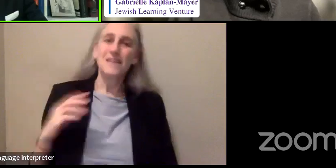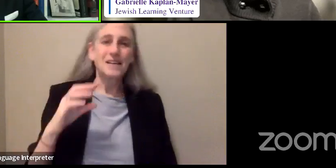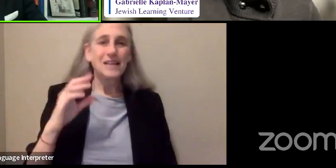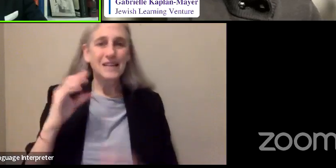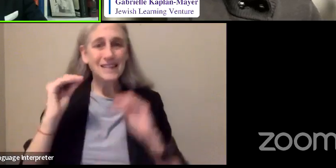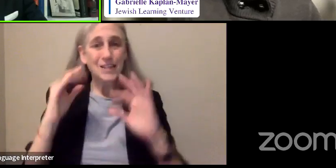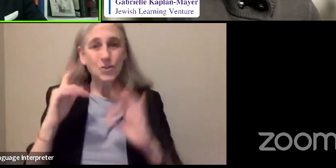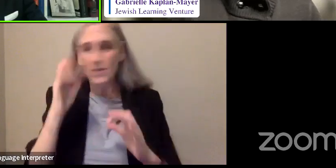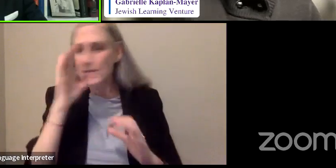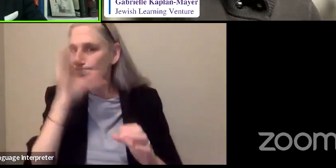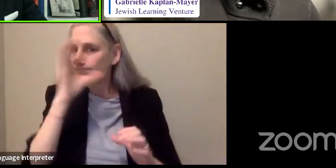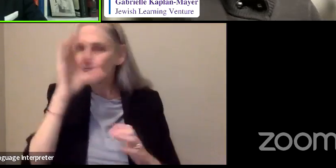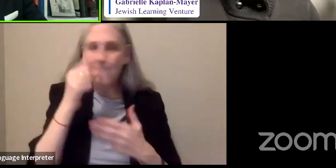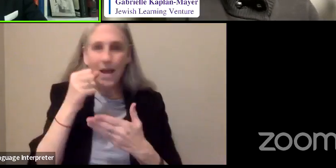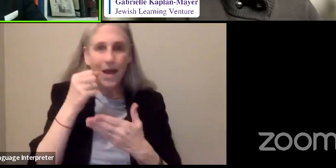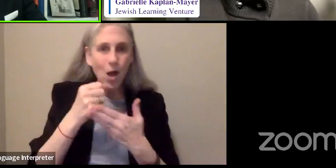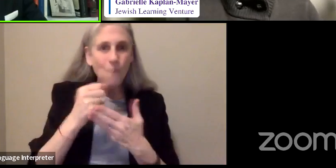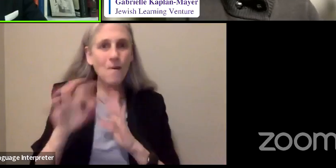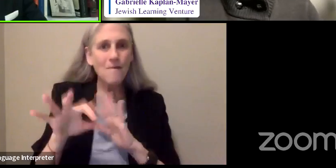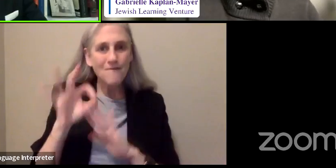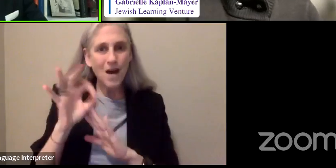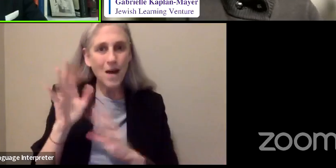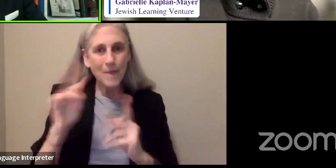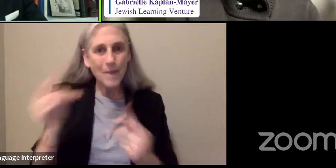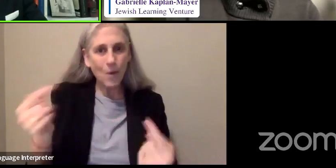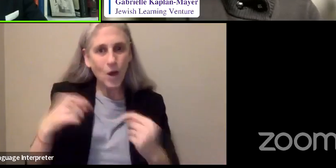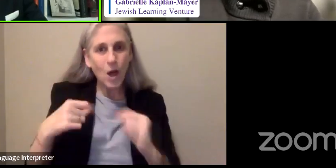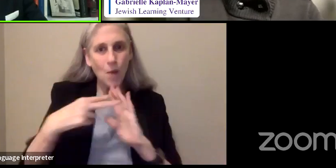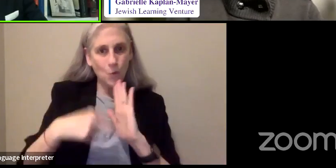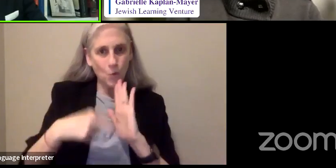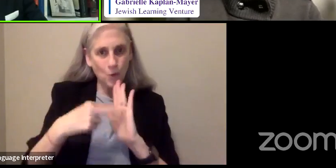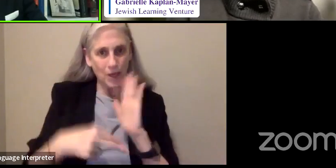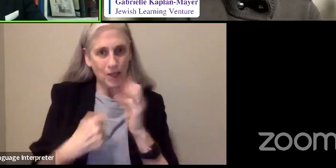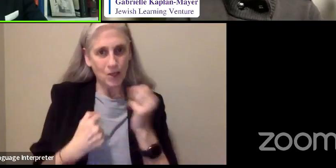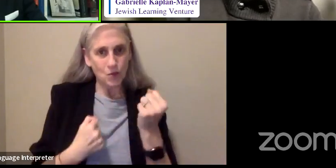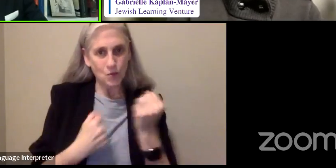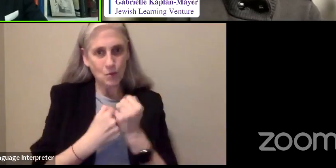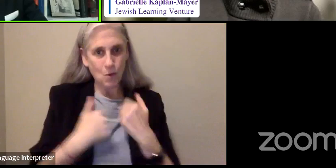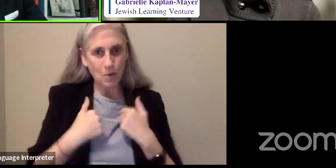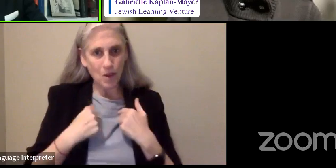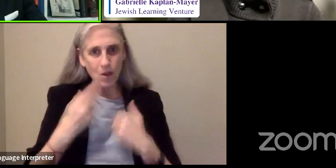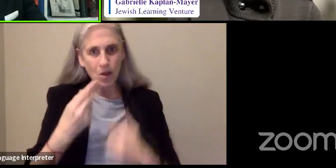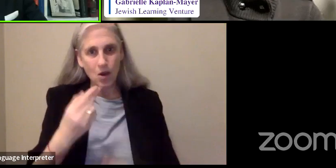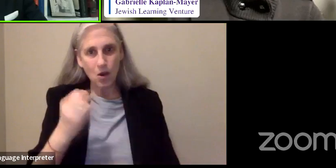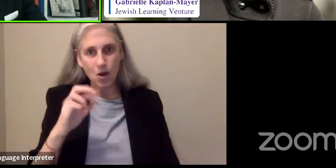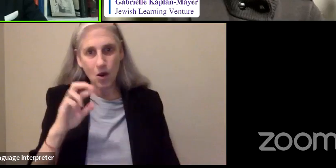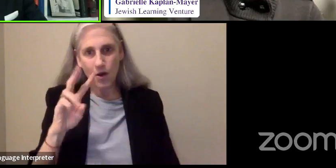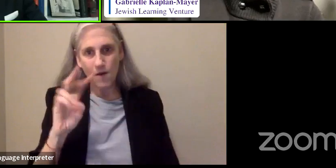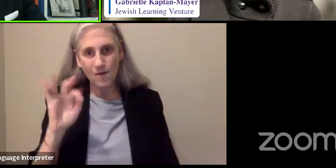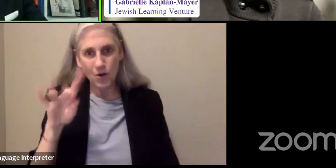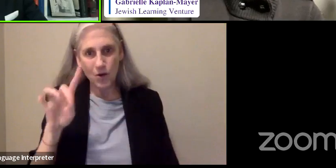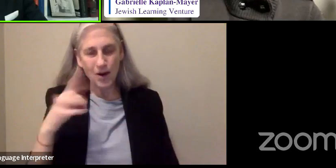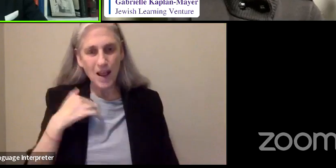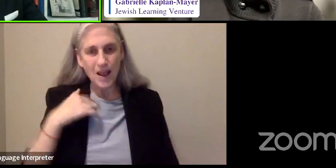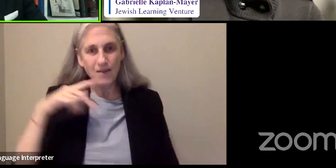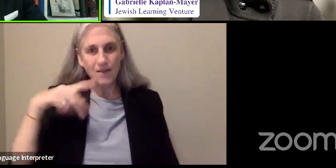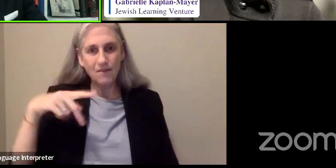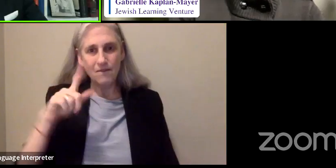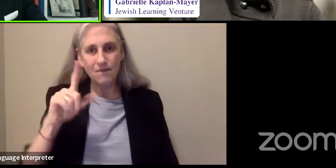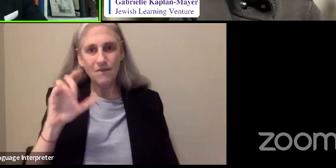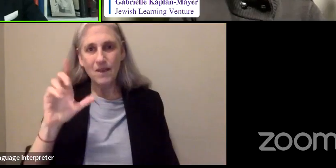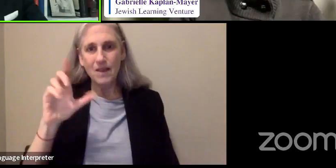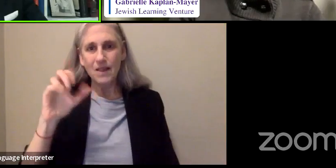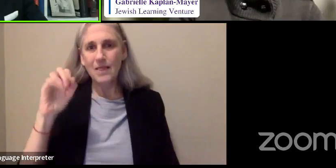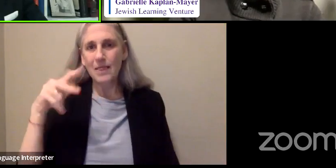unless you had some friends. At Harvard, they have something called Phillips-Brook sounds, so that